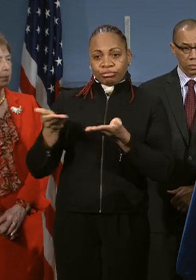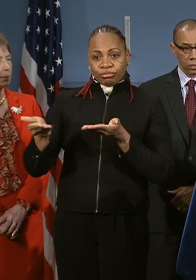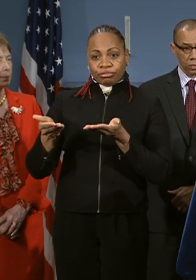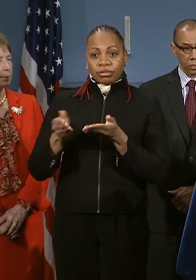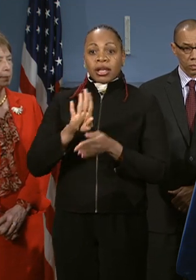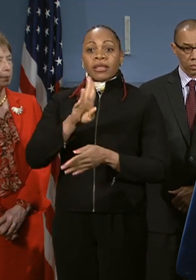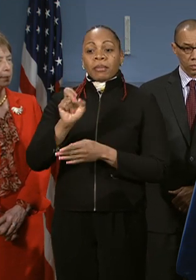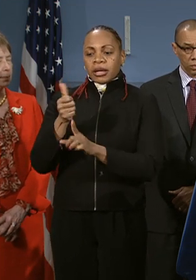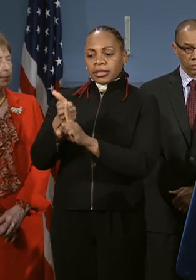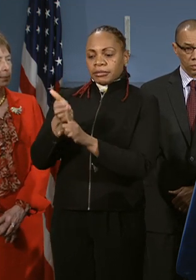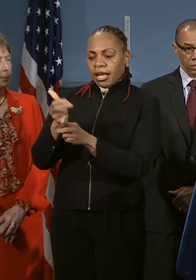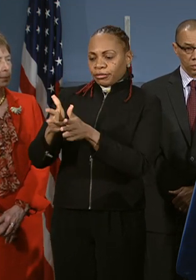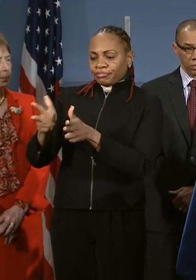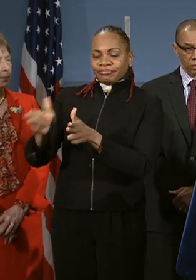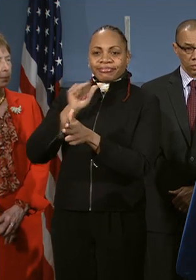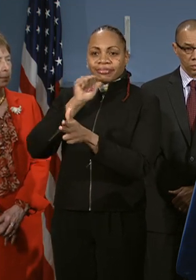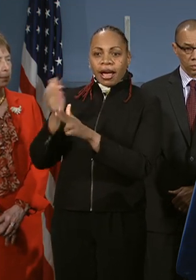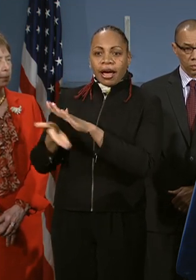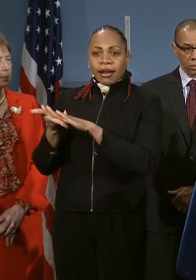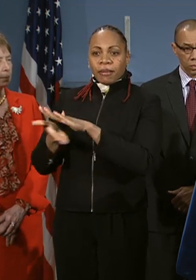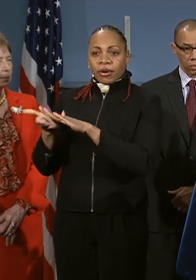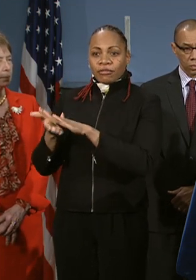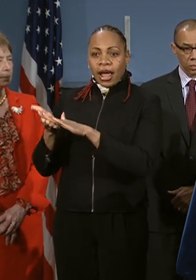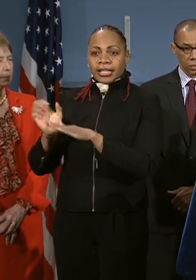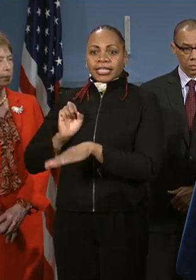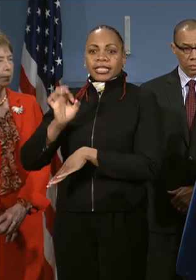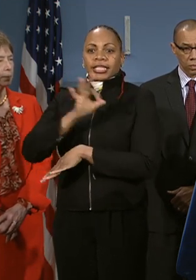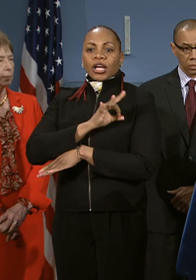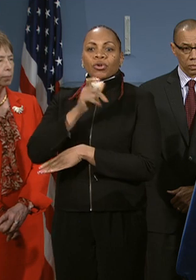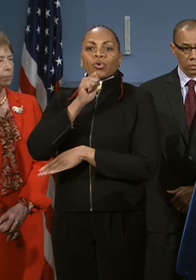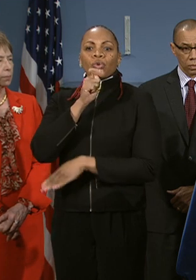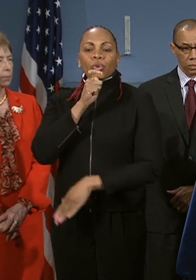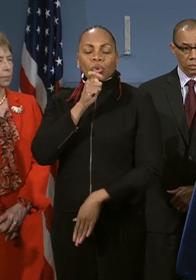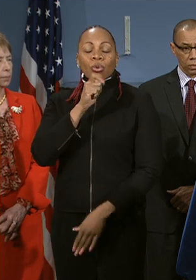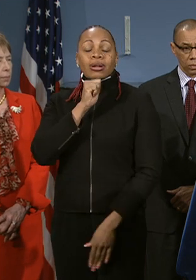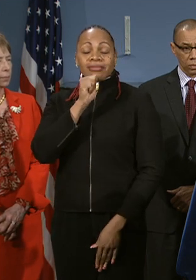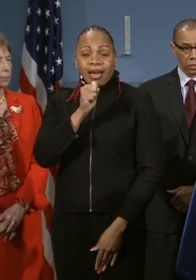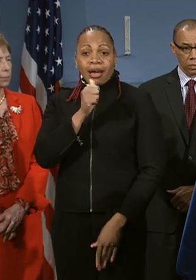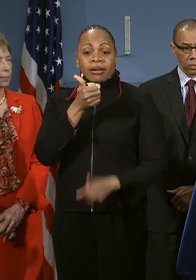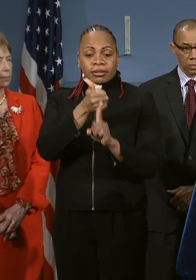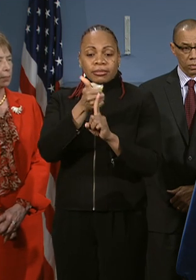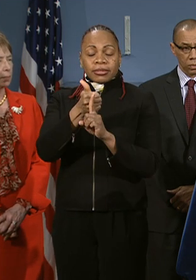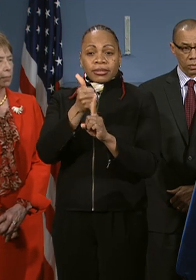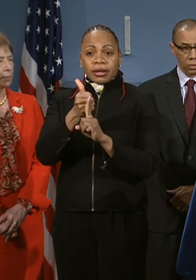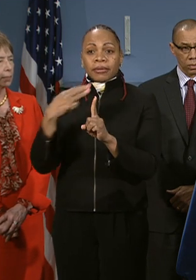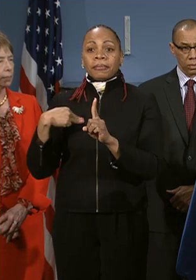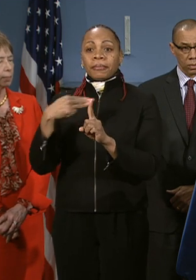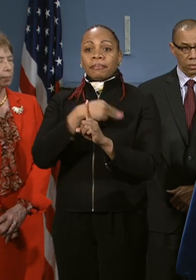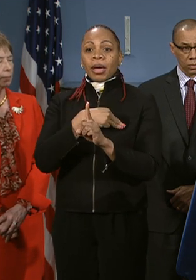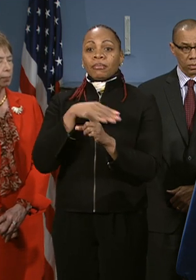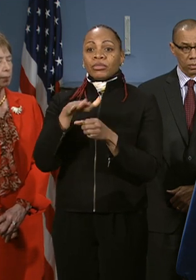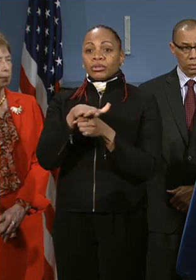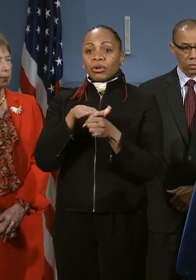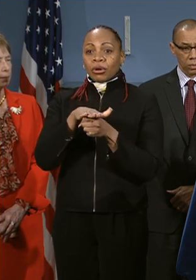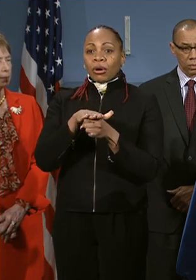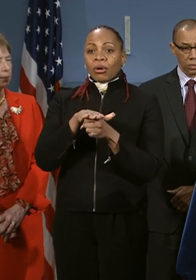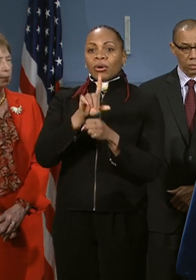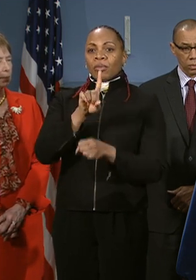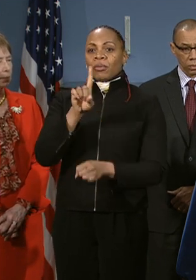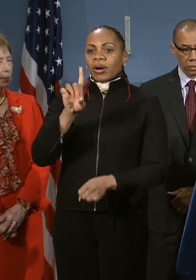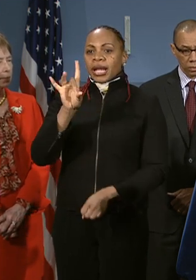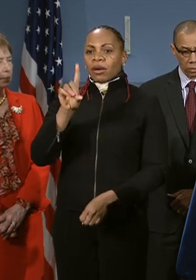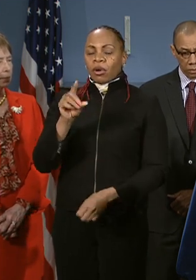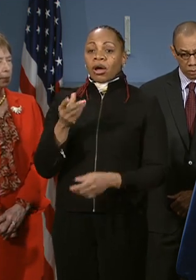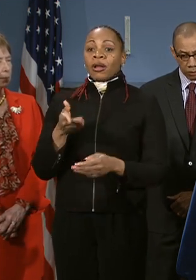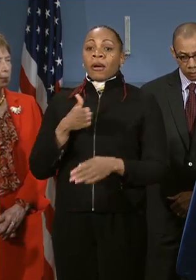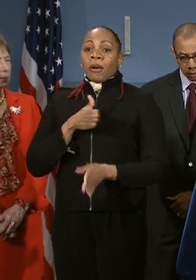operation are staffed by workers who are not, I will say, members of Local 1181. Before turning things over to